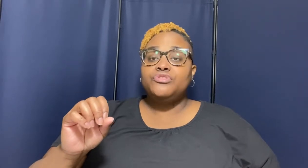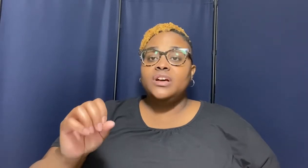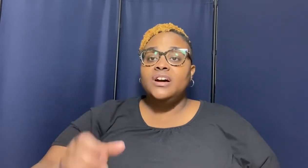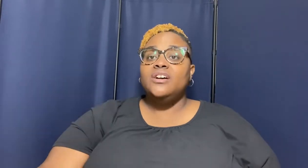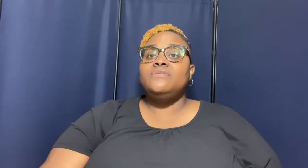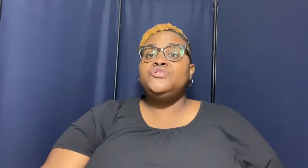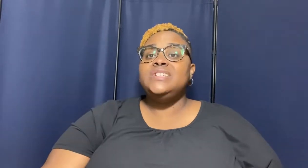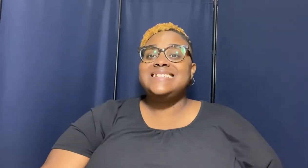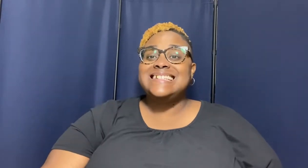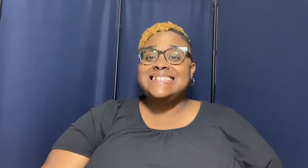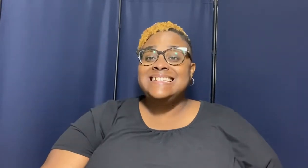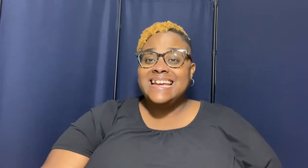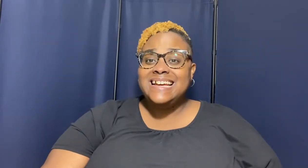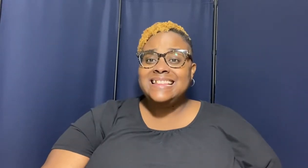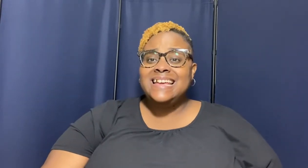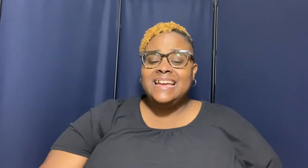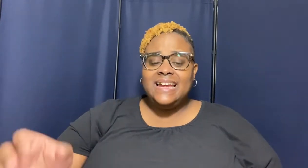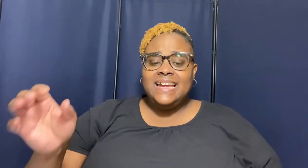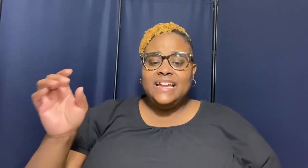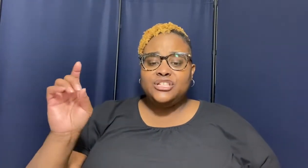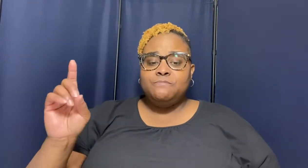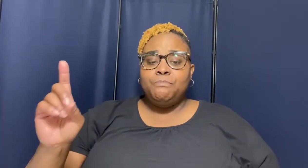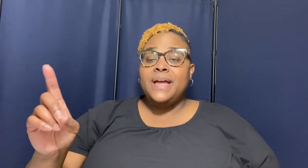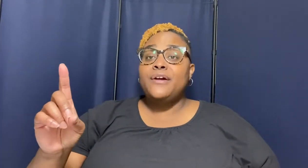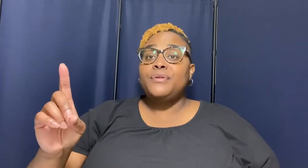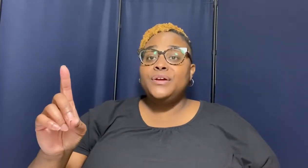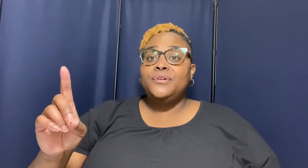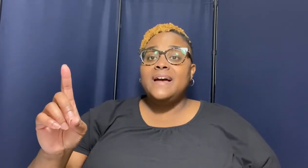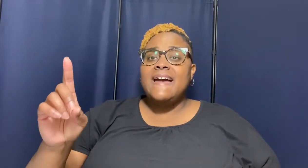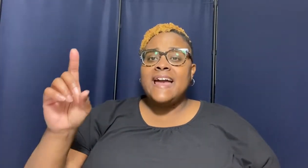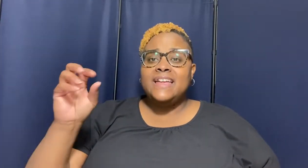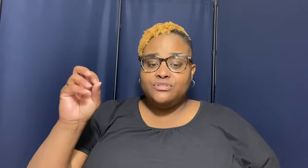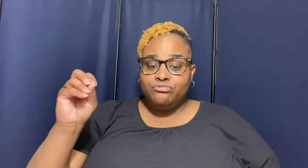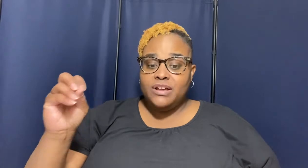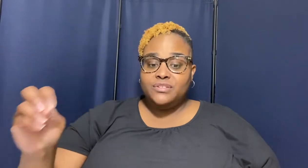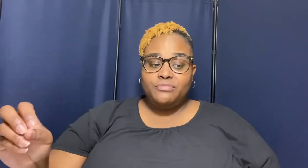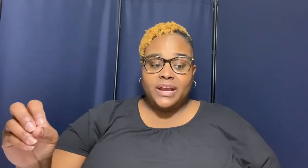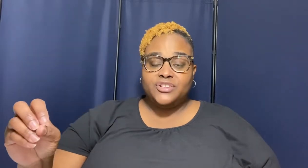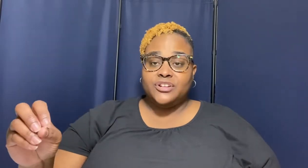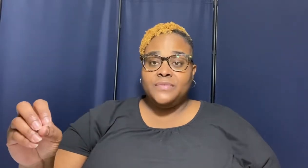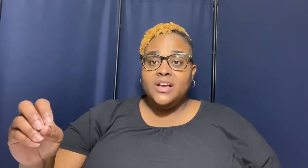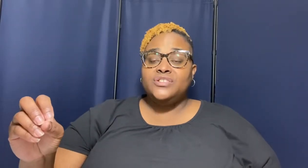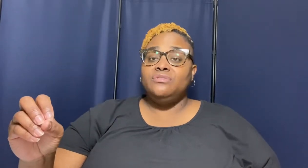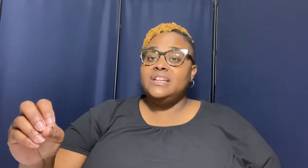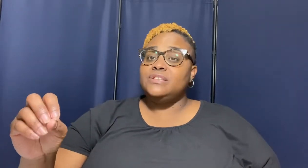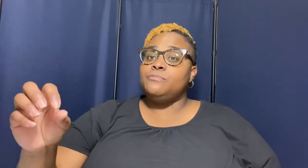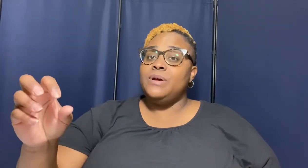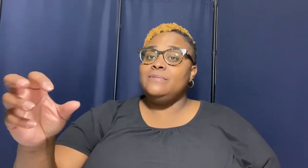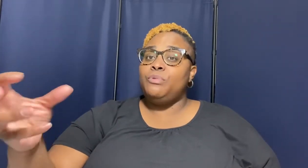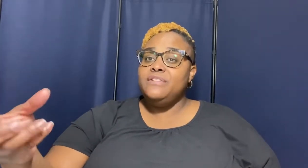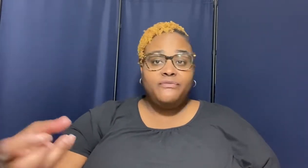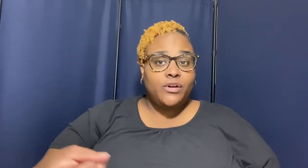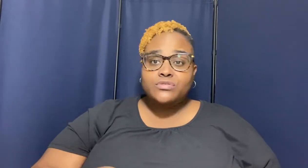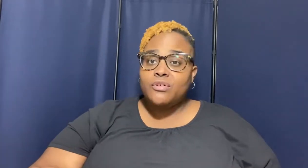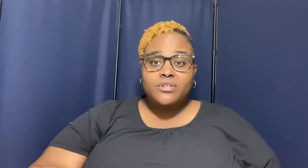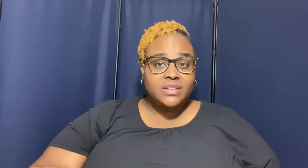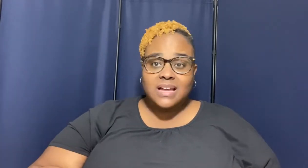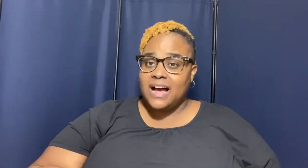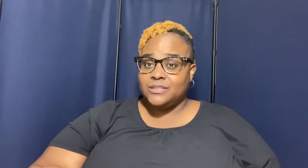of jesus's death his burial and his resurrection so listen when we first heard the gospel